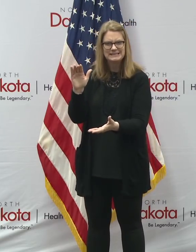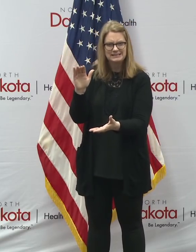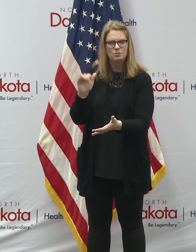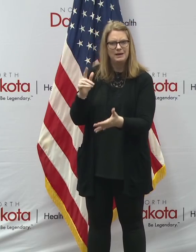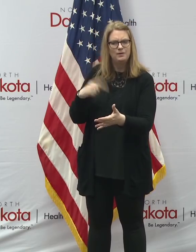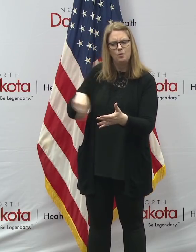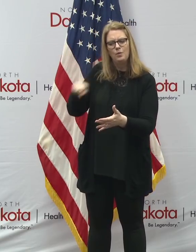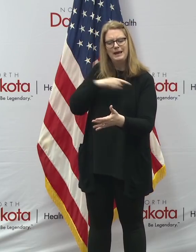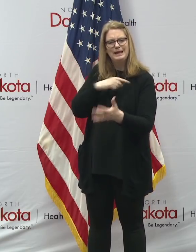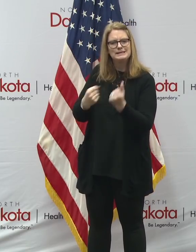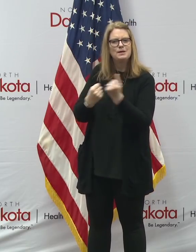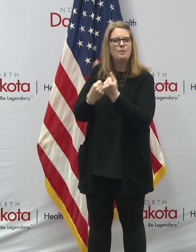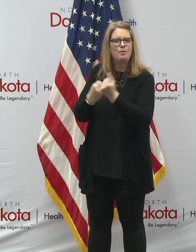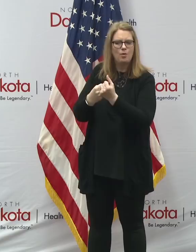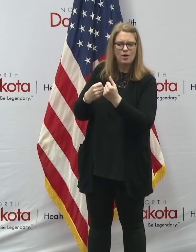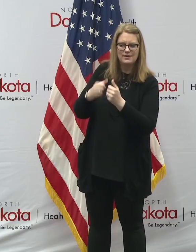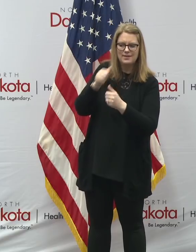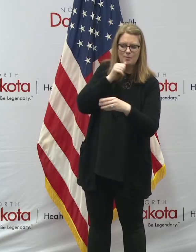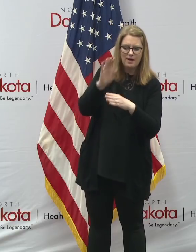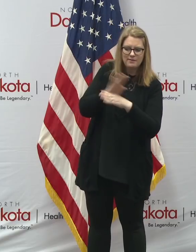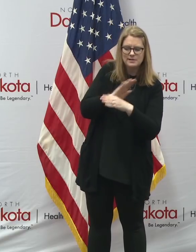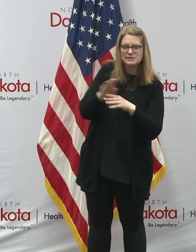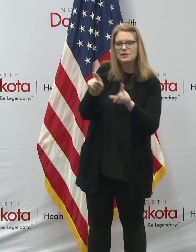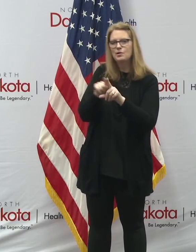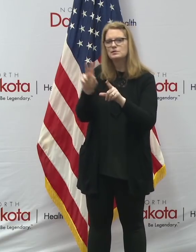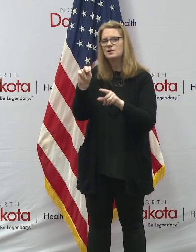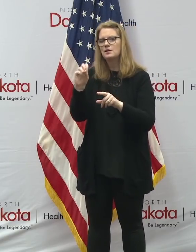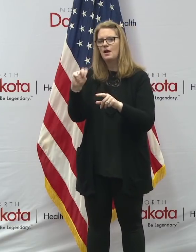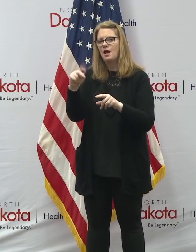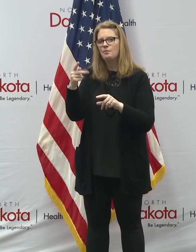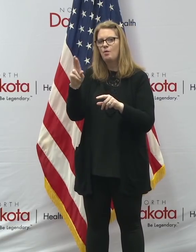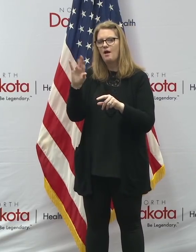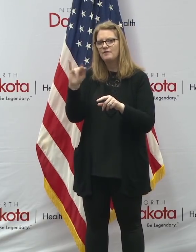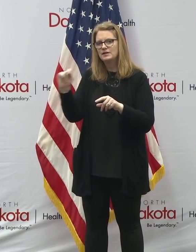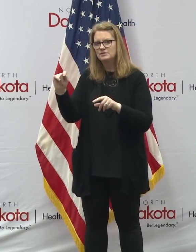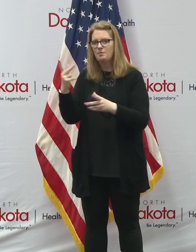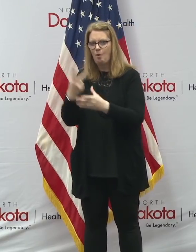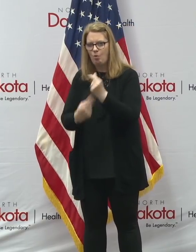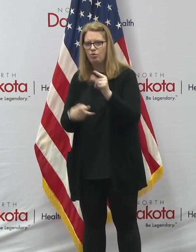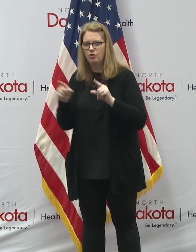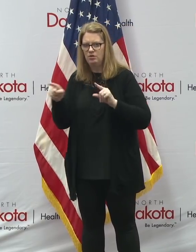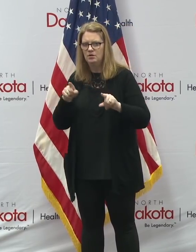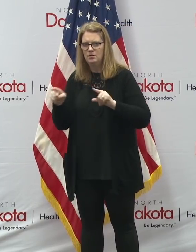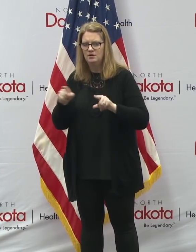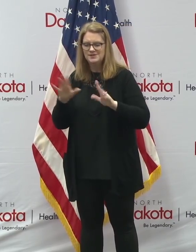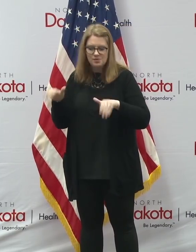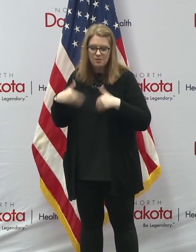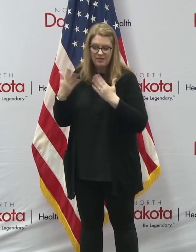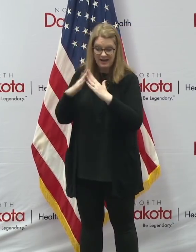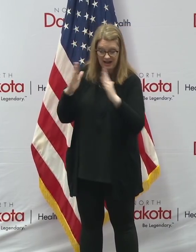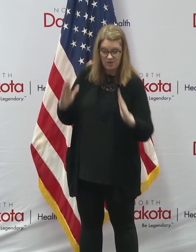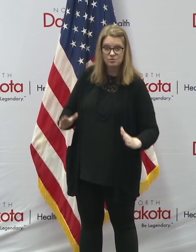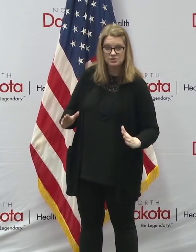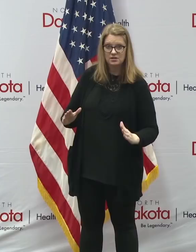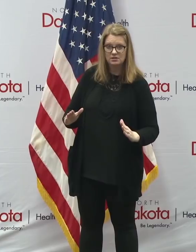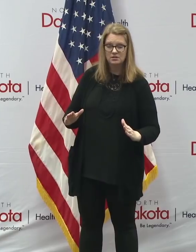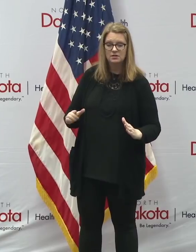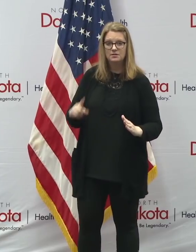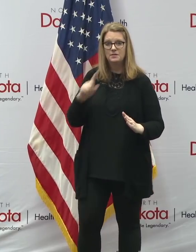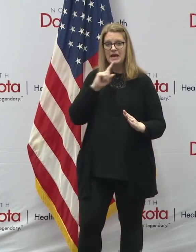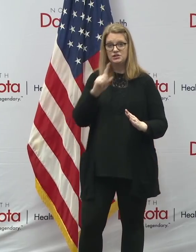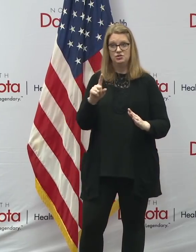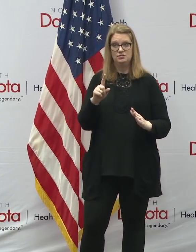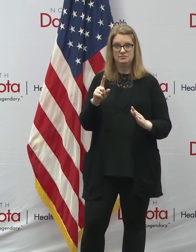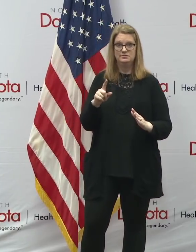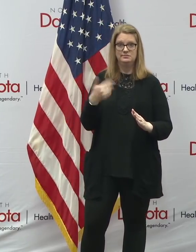those nonprofits and the private sector. That is providing housing to make sure that we have a